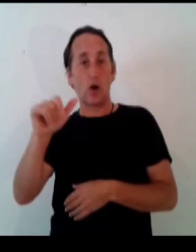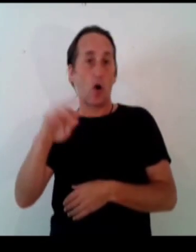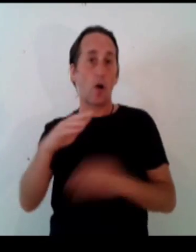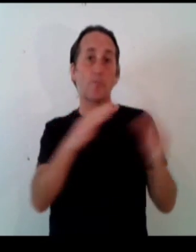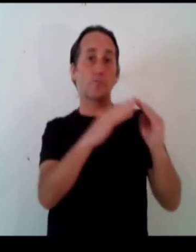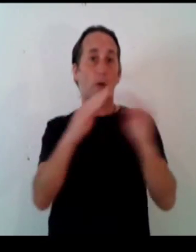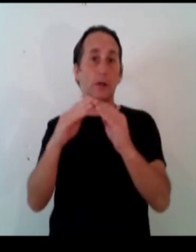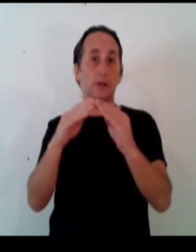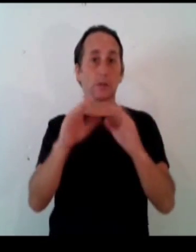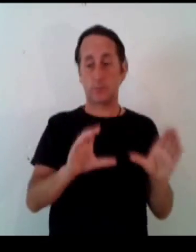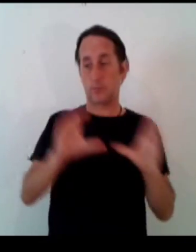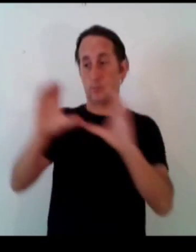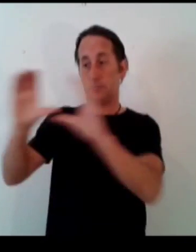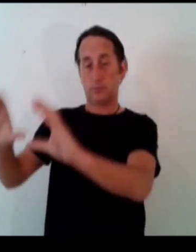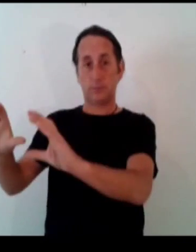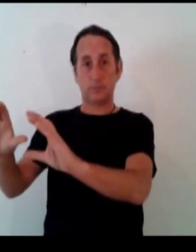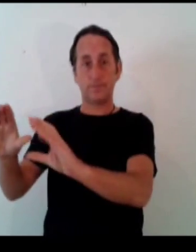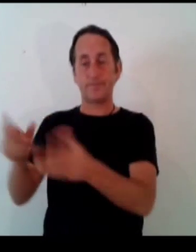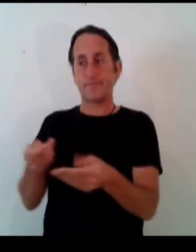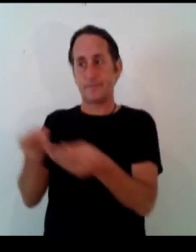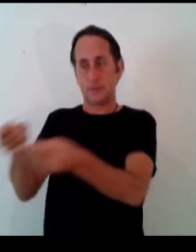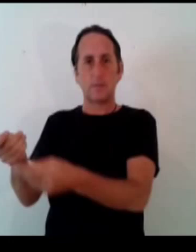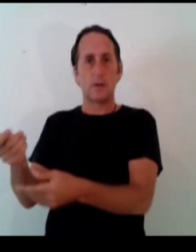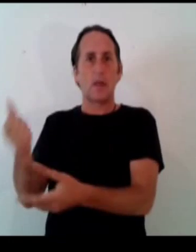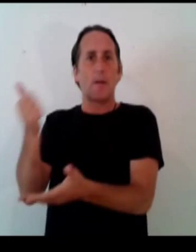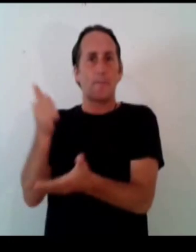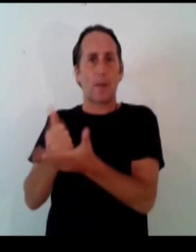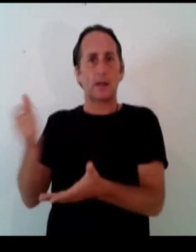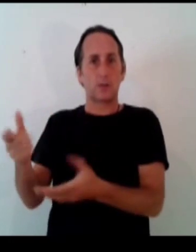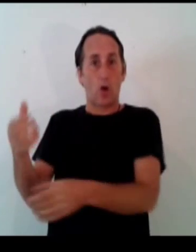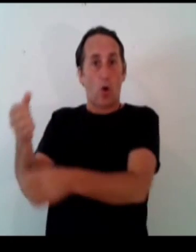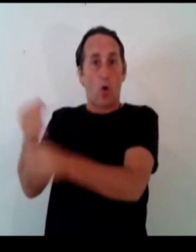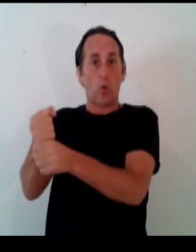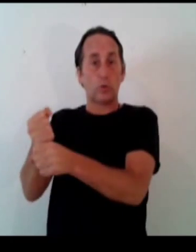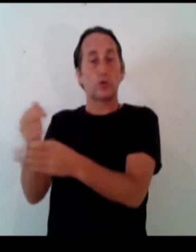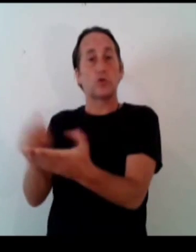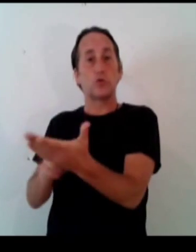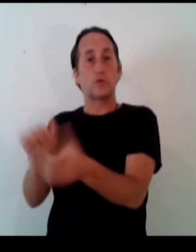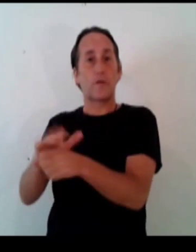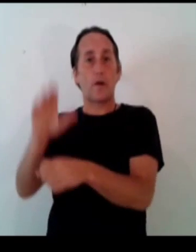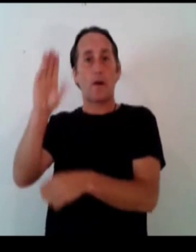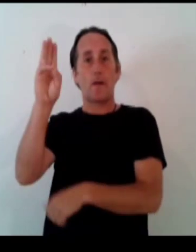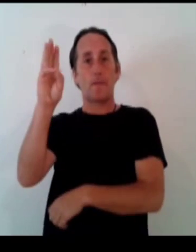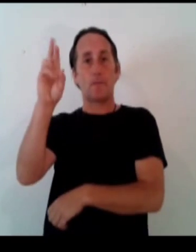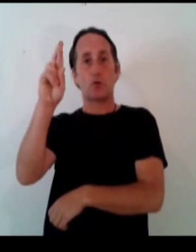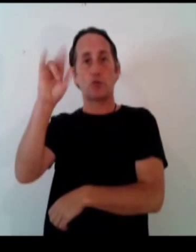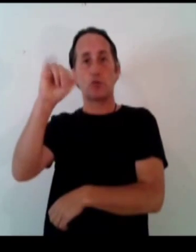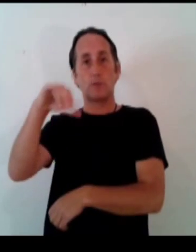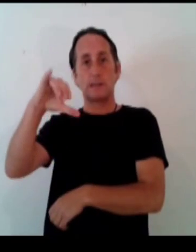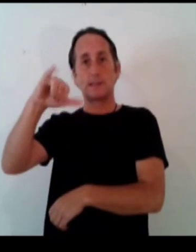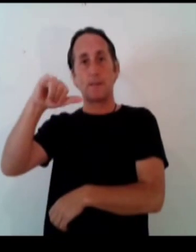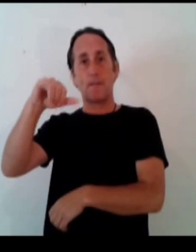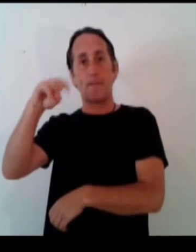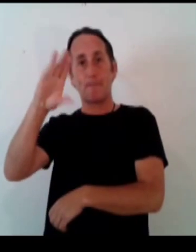properties that are entrusted to the bank to be